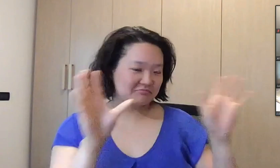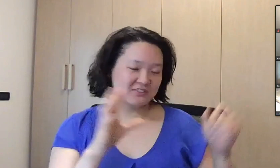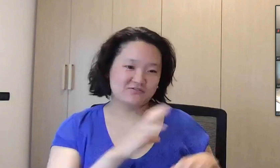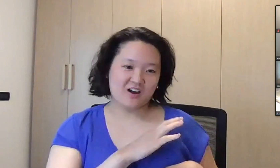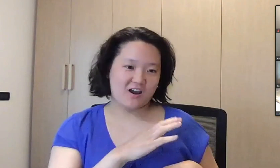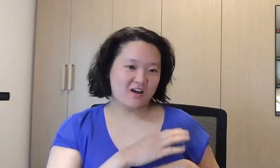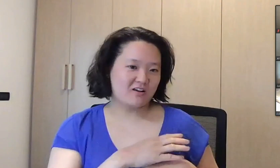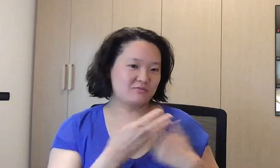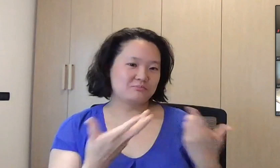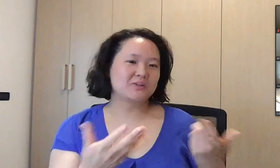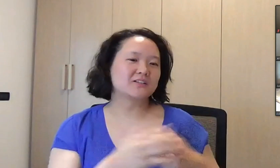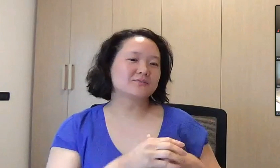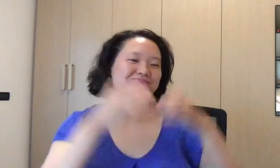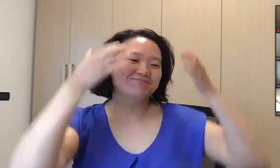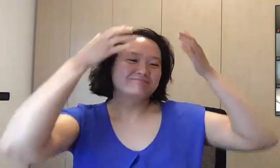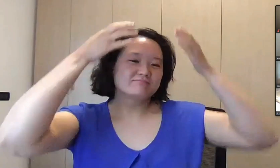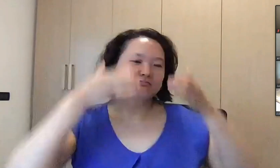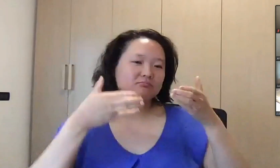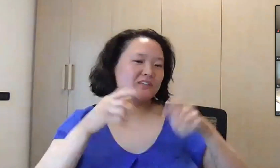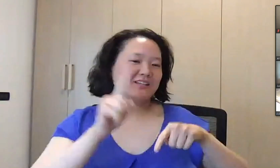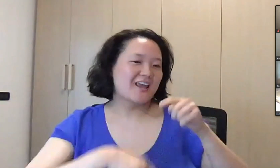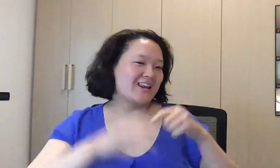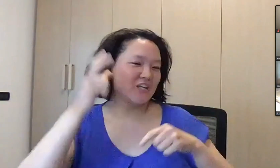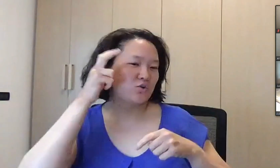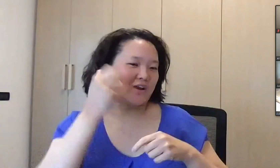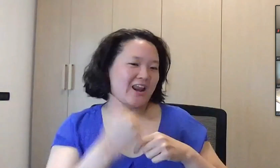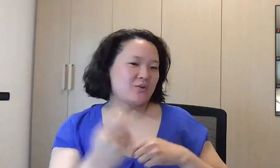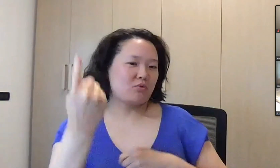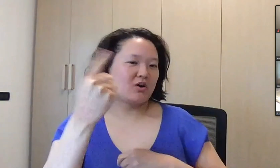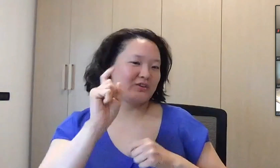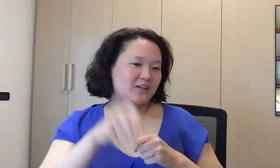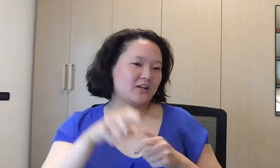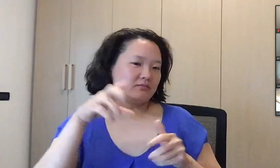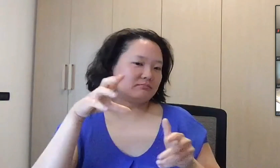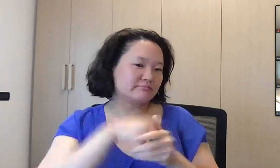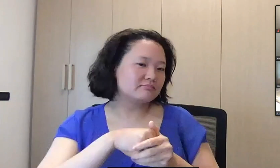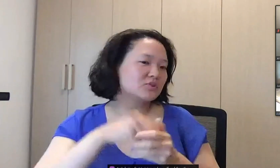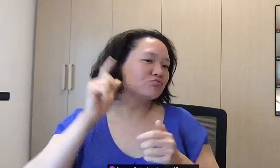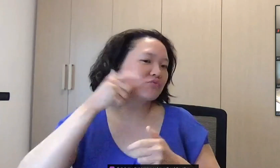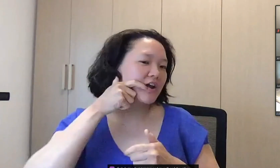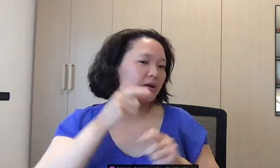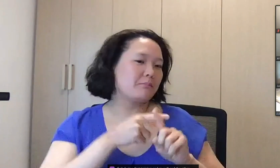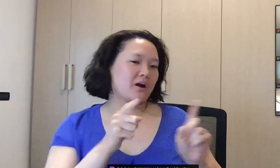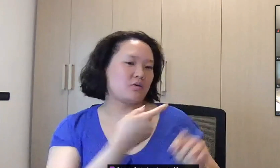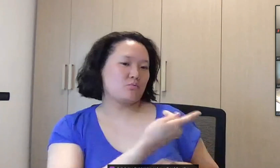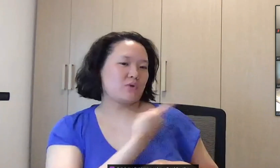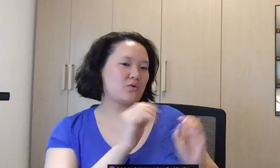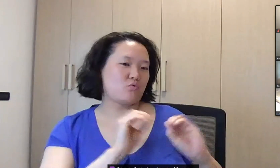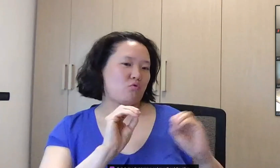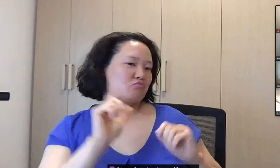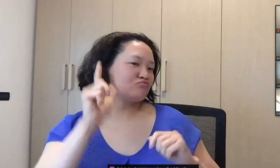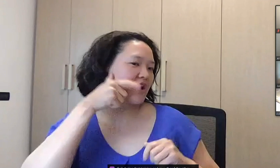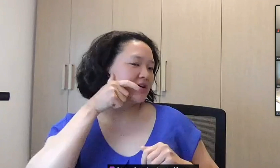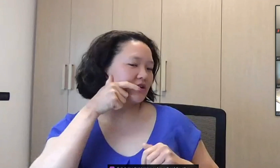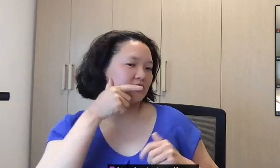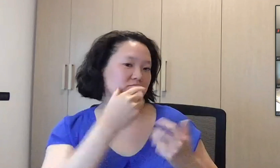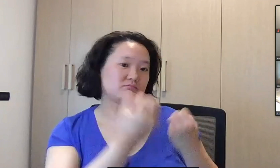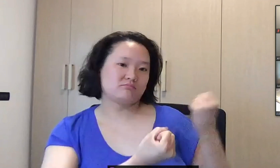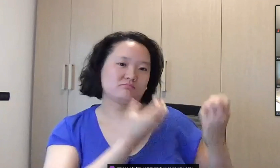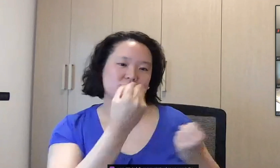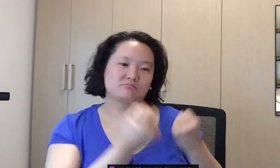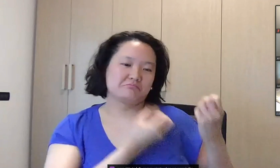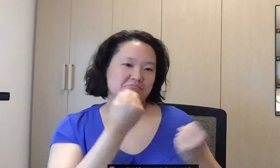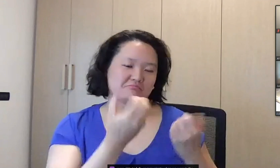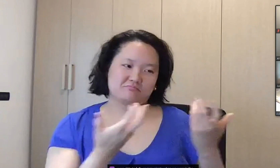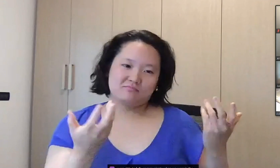suits because we were using sign language. We had no communication barriers because a lot of others were not able to hear once they were in the